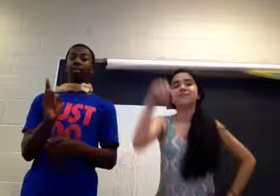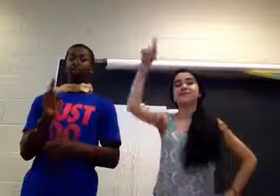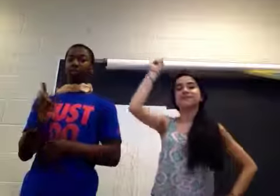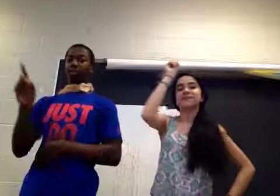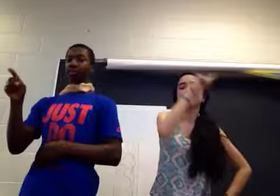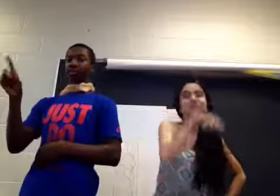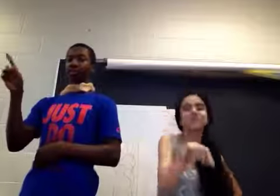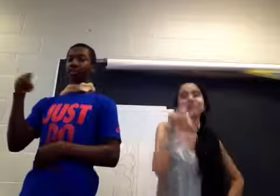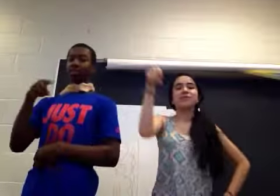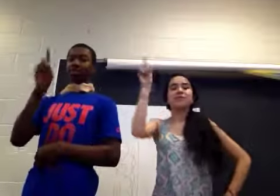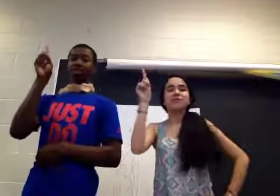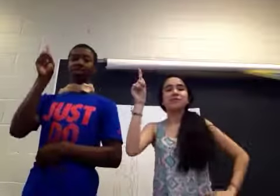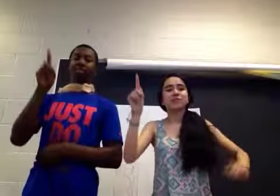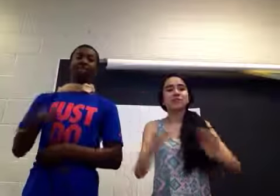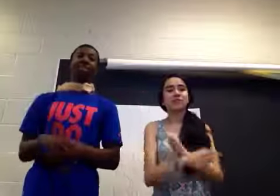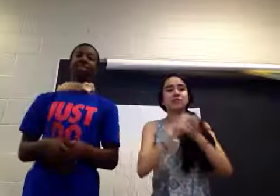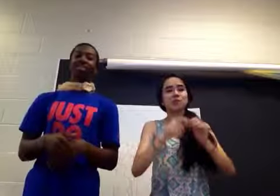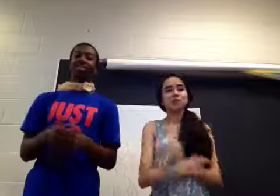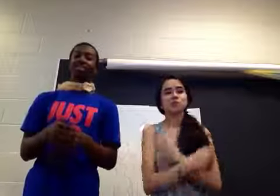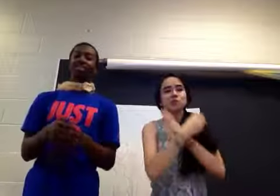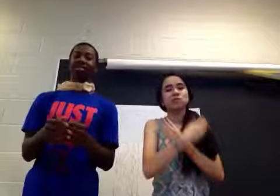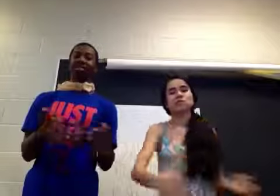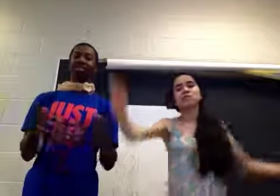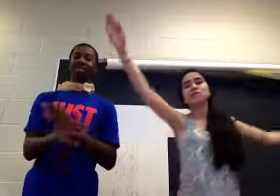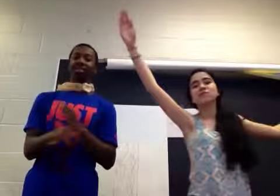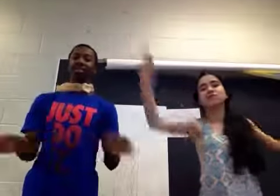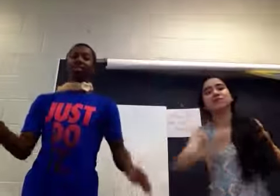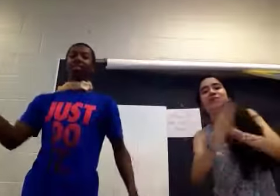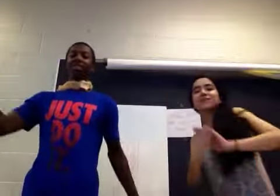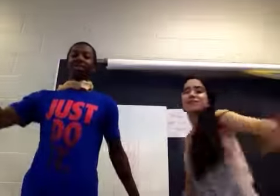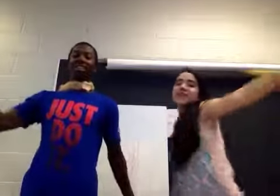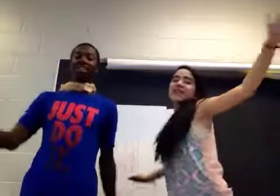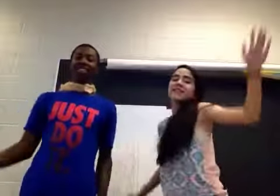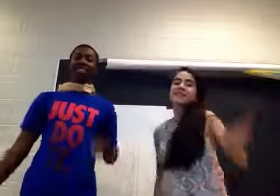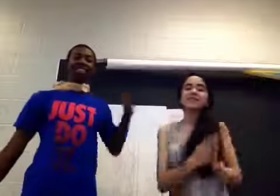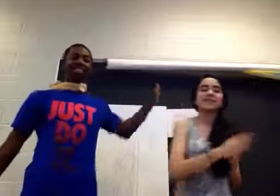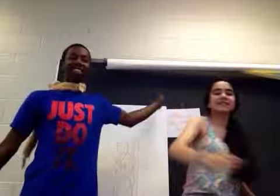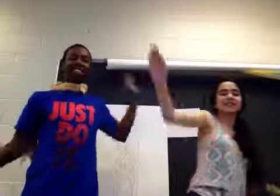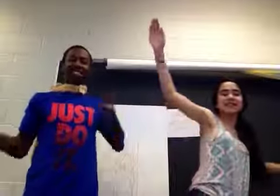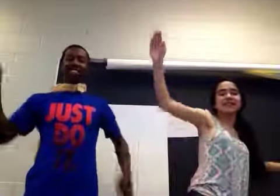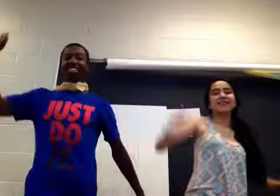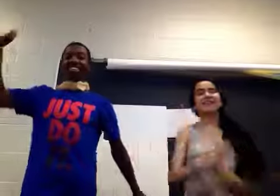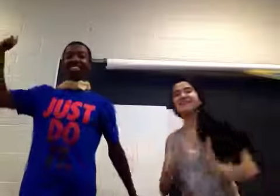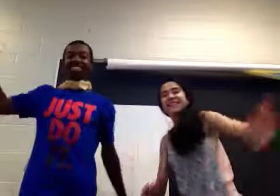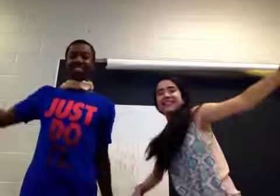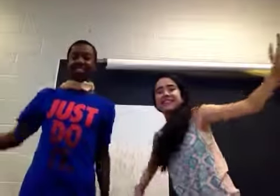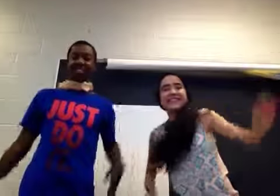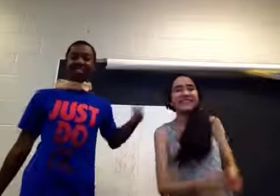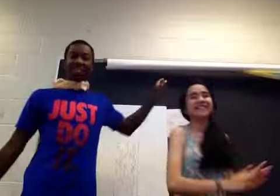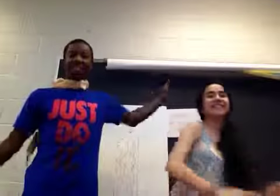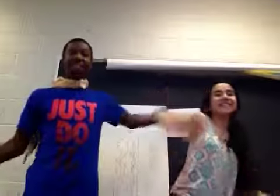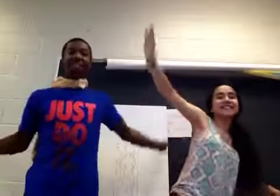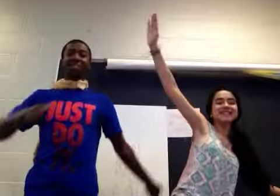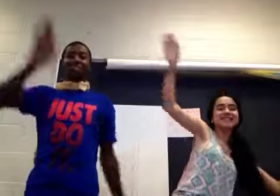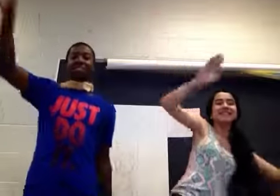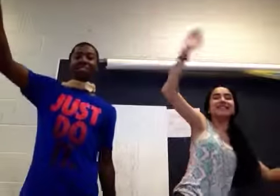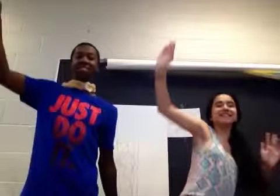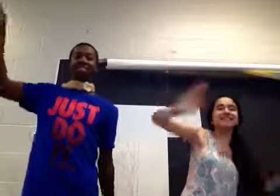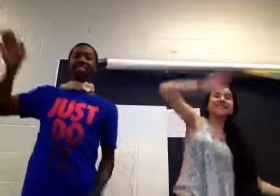gets a correction Meaning animal collections grow unique means of protection And to fail nature's inspection It's a